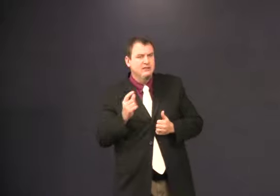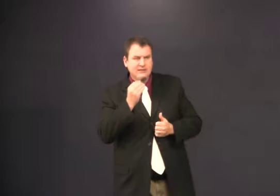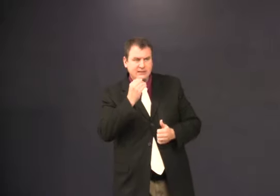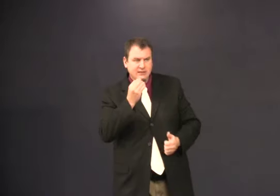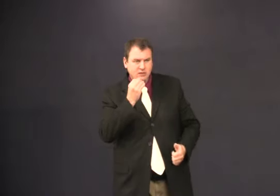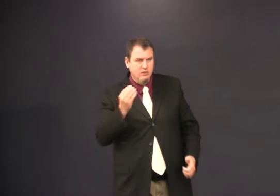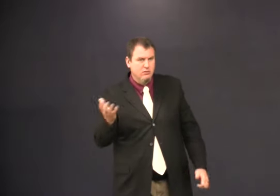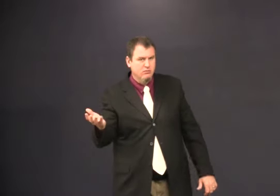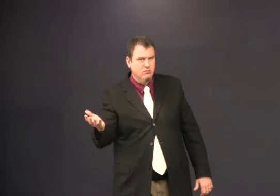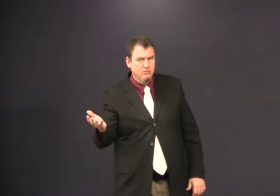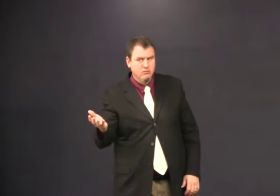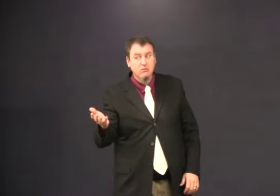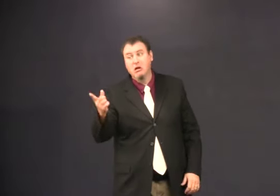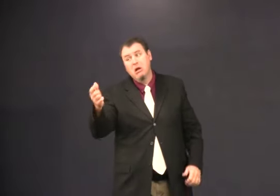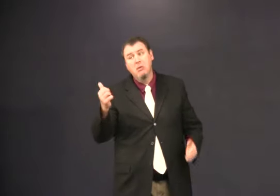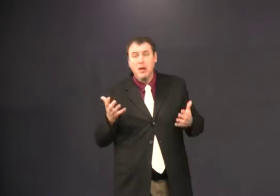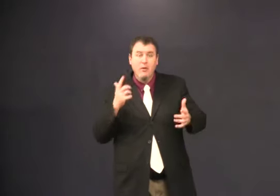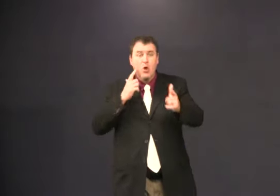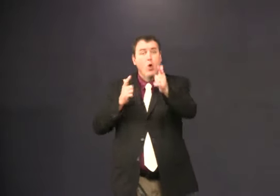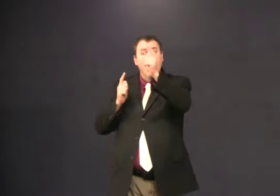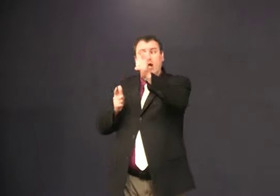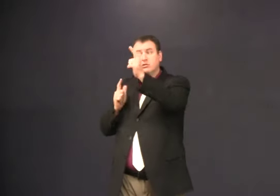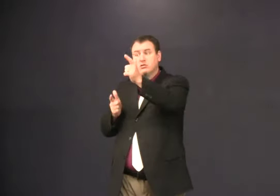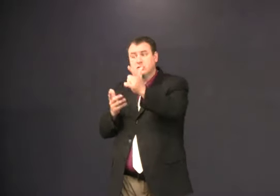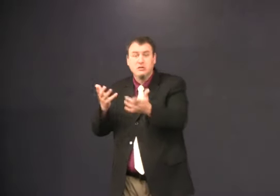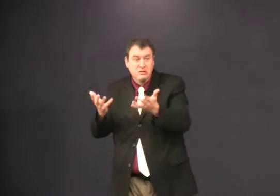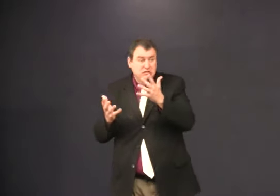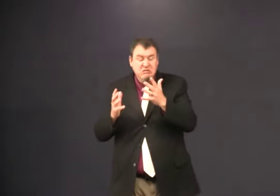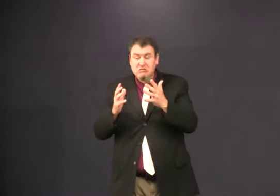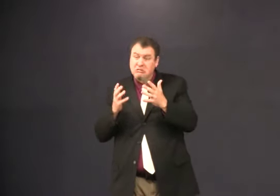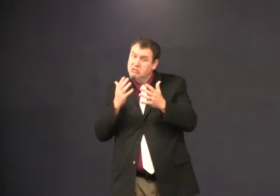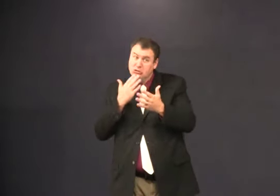If someone didn't own any land, how are they willing to eat? They might hunt.